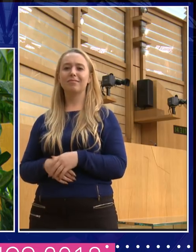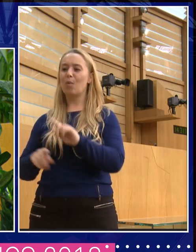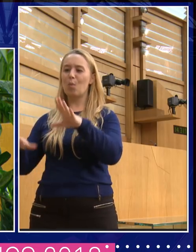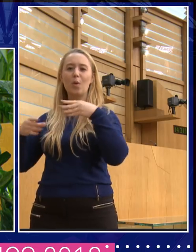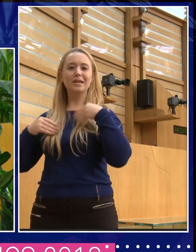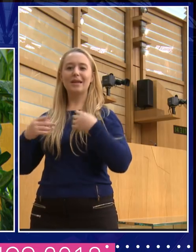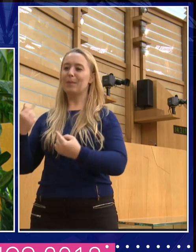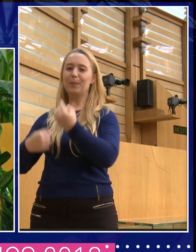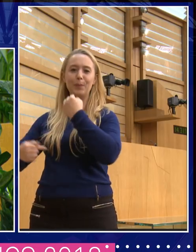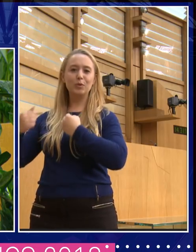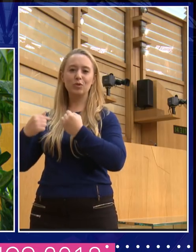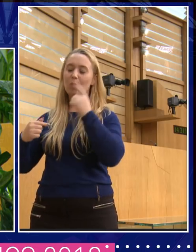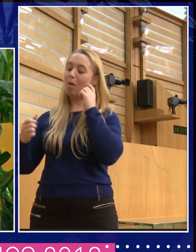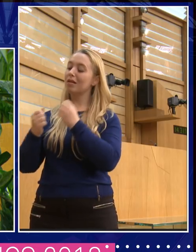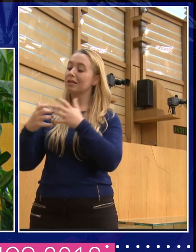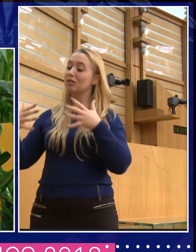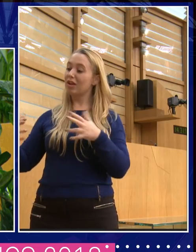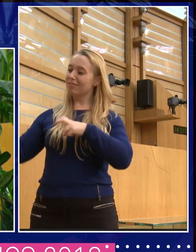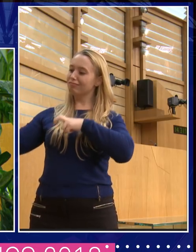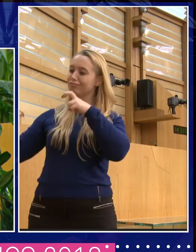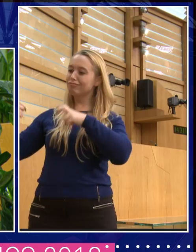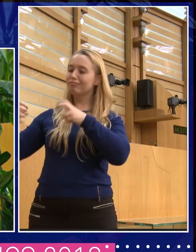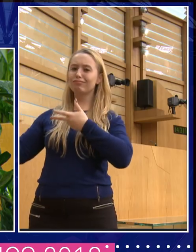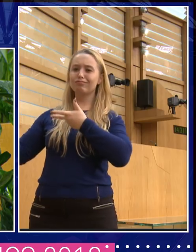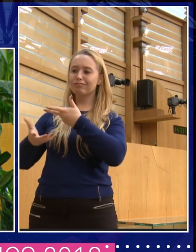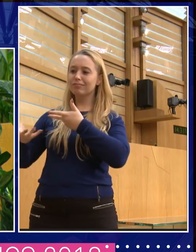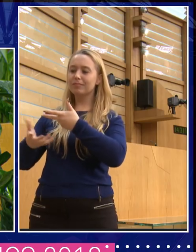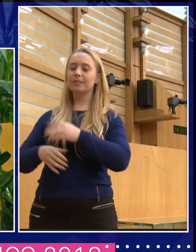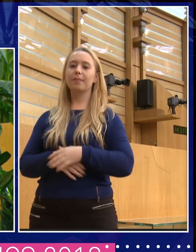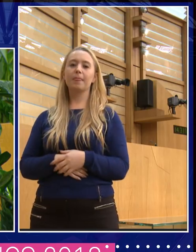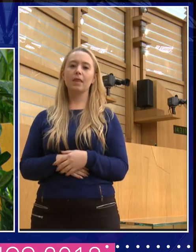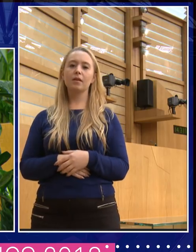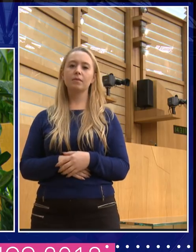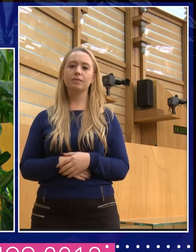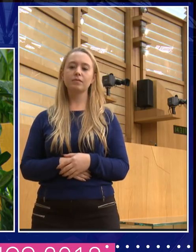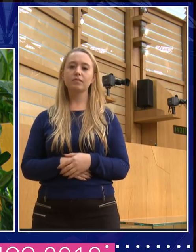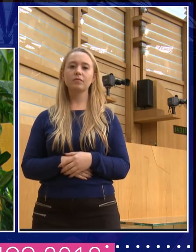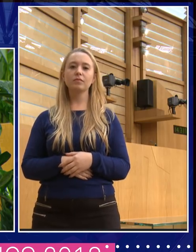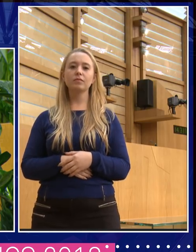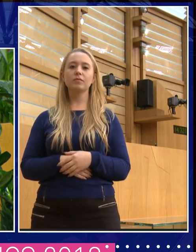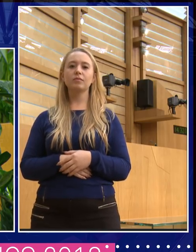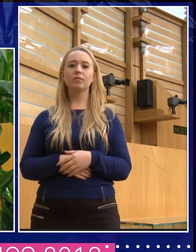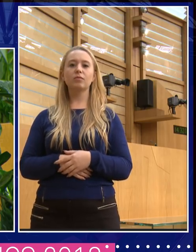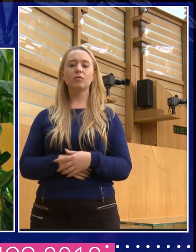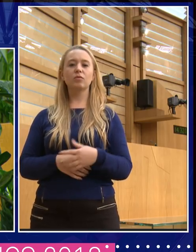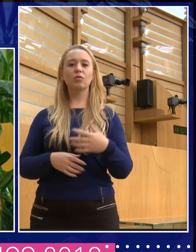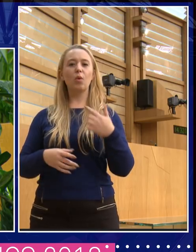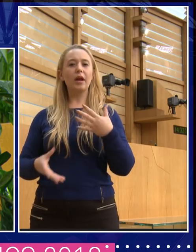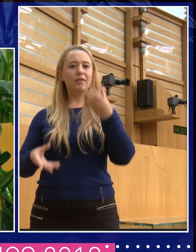the academy gives you a kind of... It programmes you to do that. I also think a bit